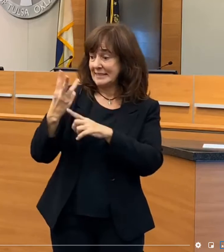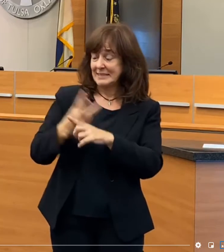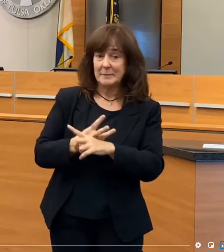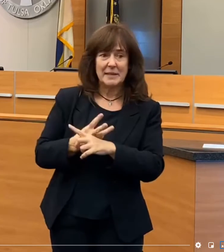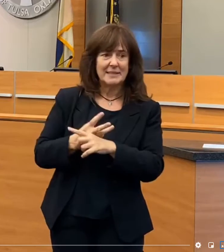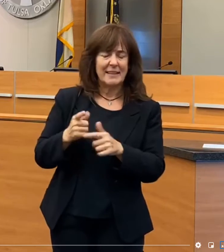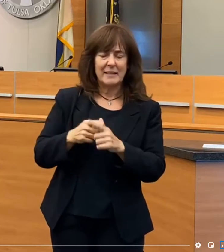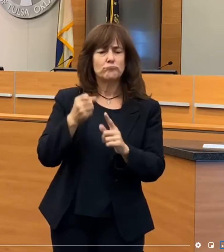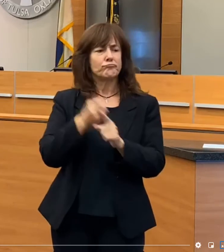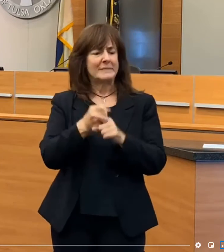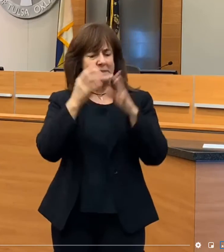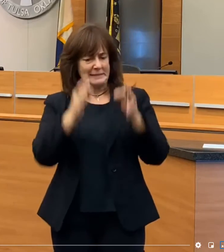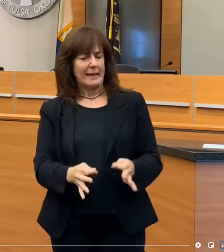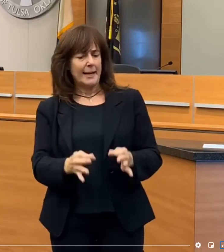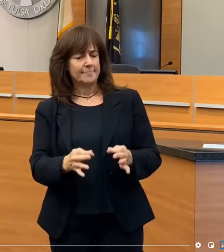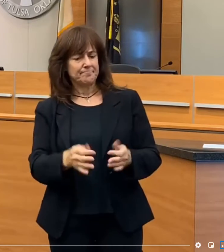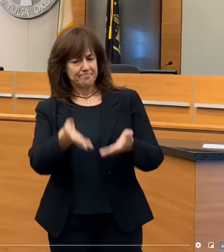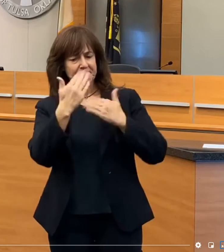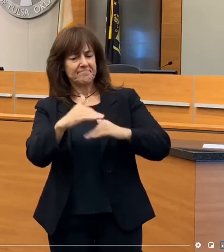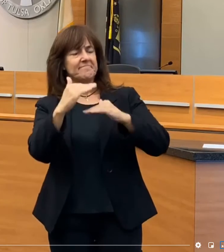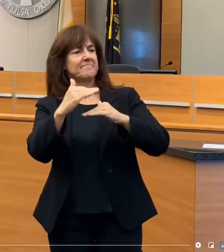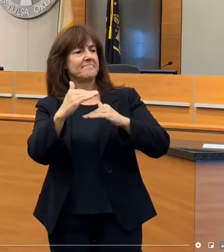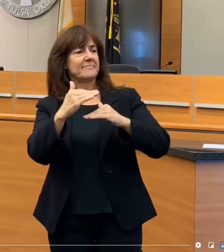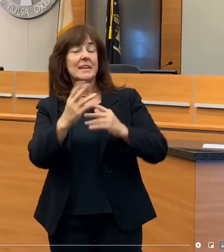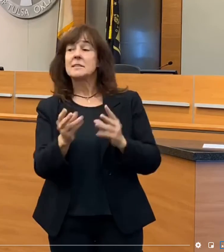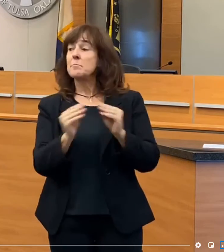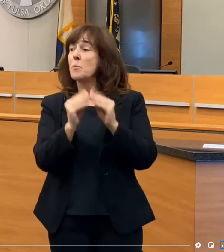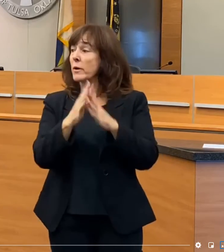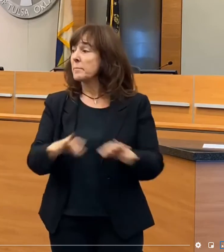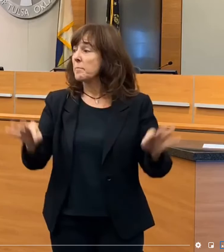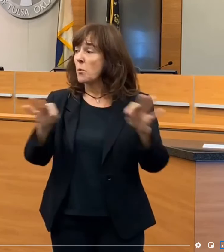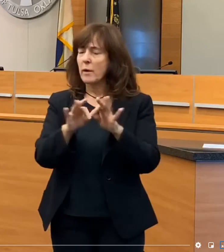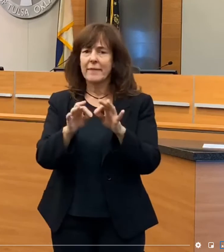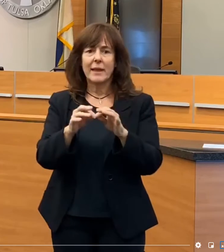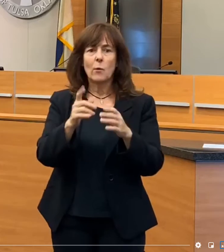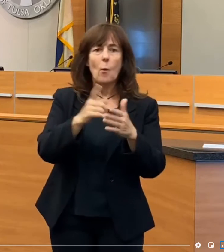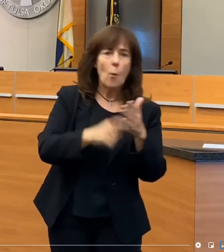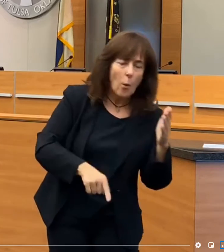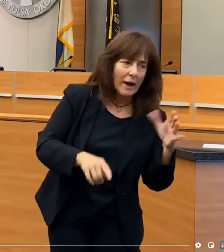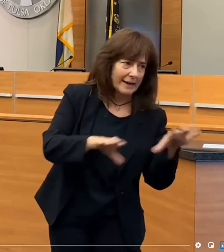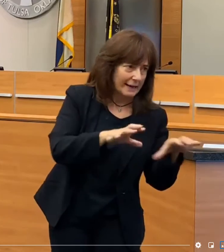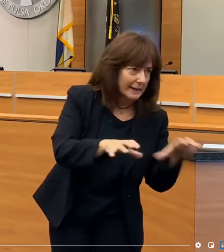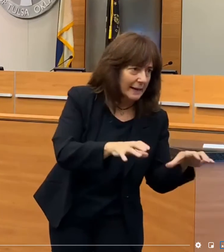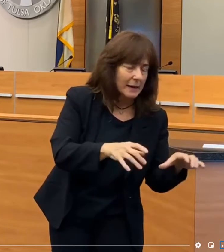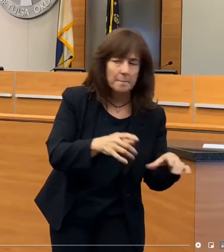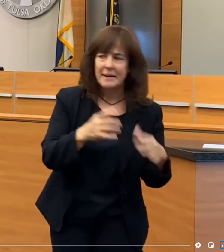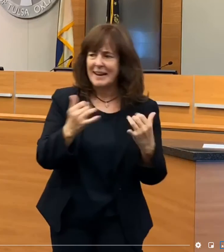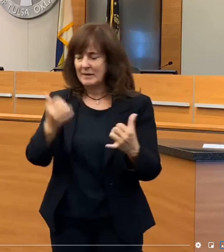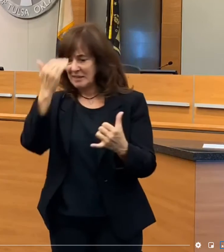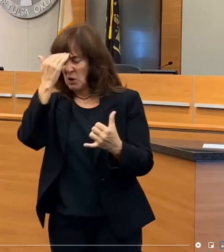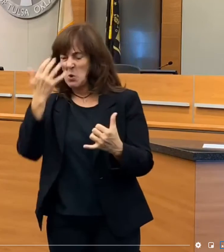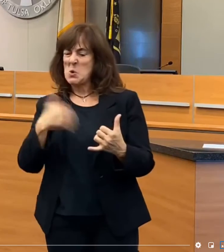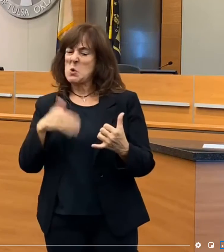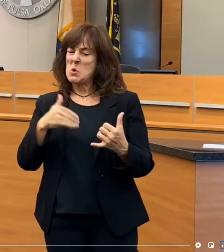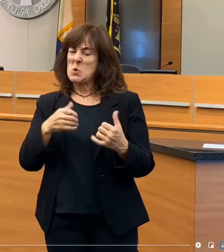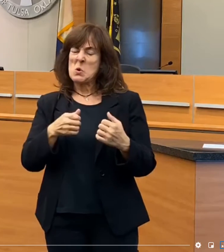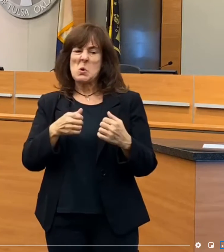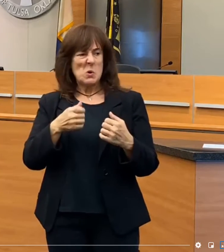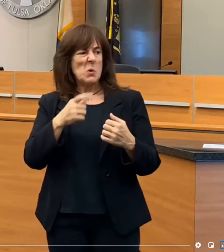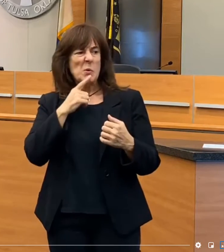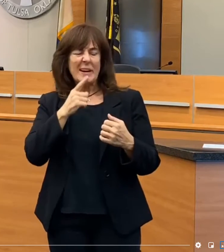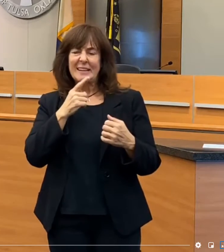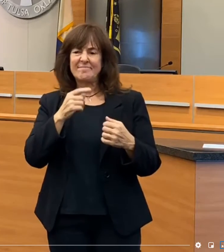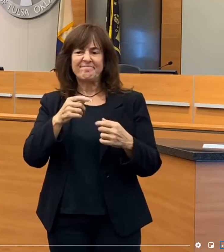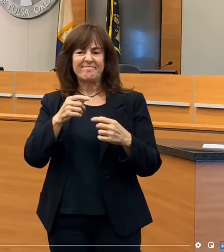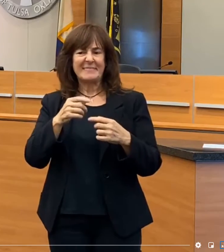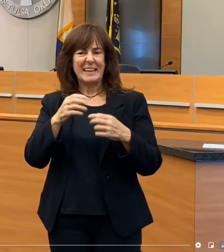and to do this, even more important than the specifics of what he did, it's the fact that he's acknowledging that we're in a